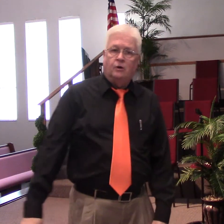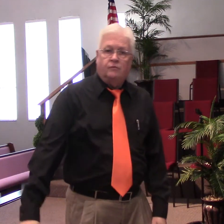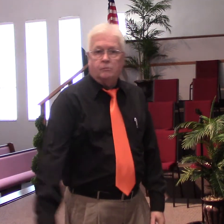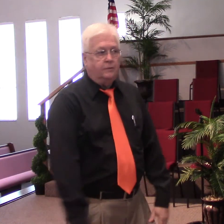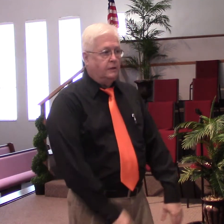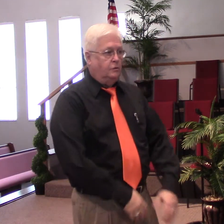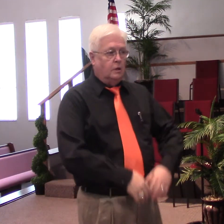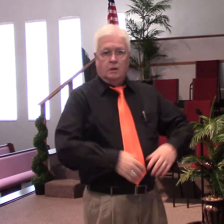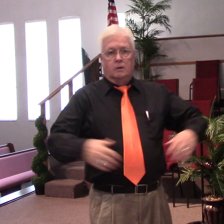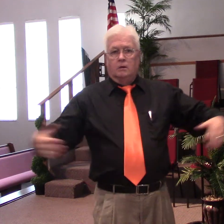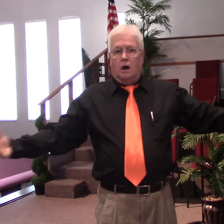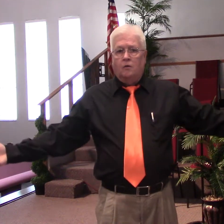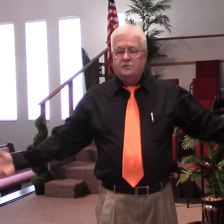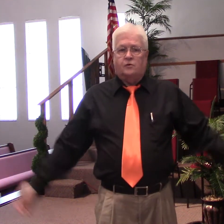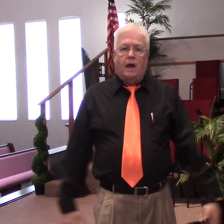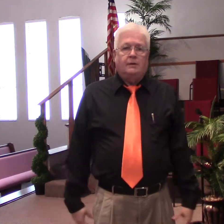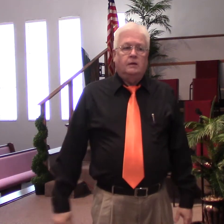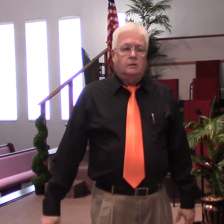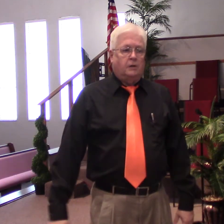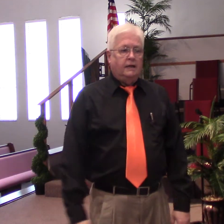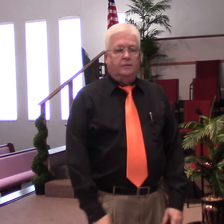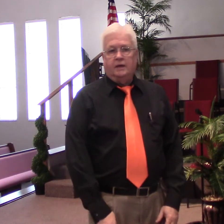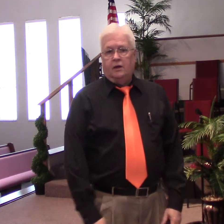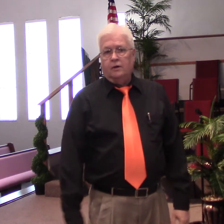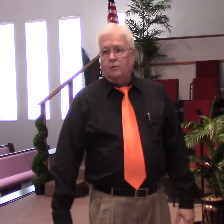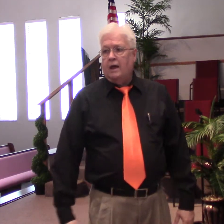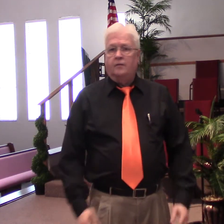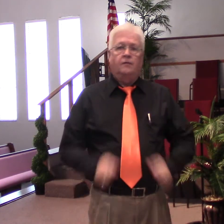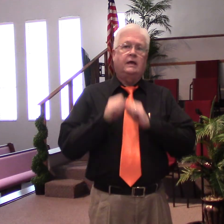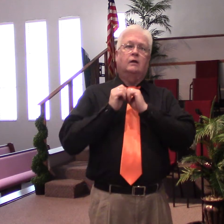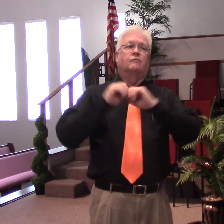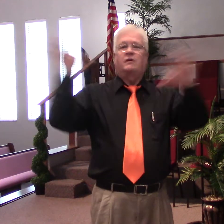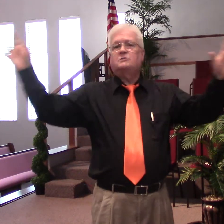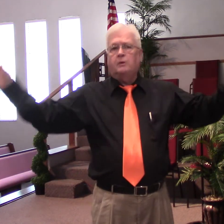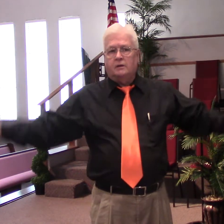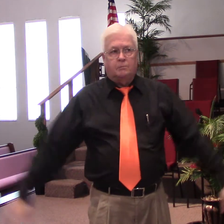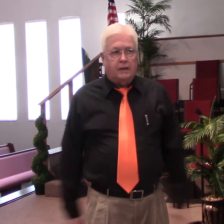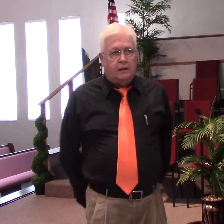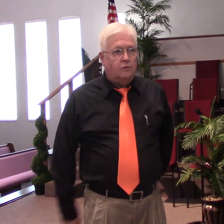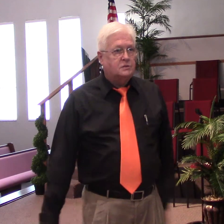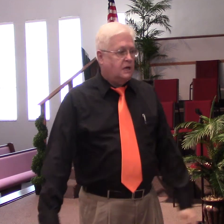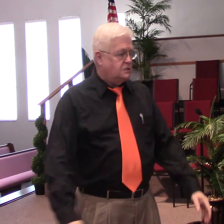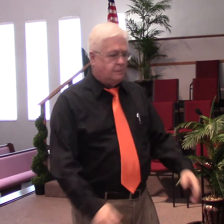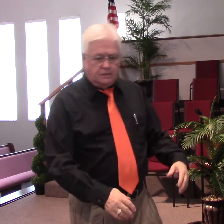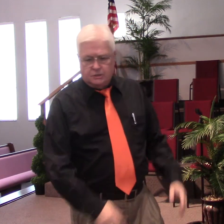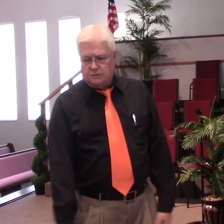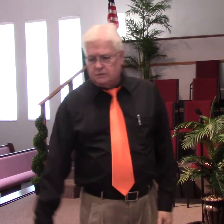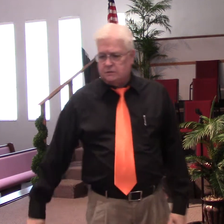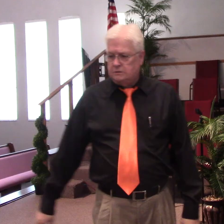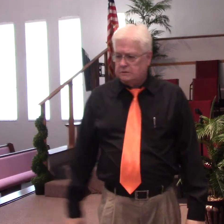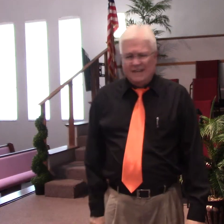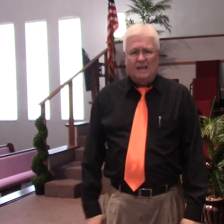November and they do all this griping and complaining and they carry it around and then they get on Facebook and they put out all this hate speech. It's just silly.